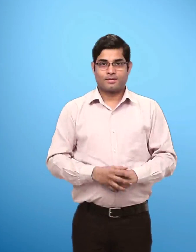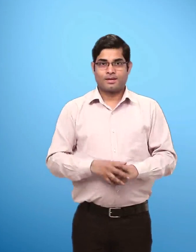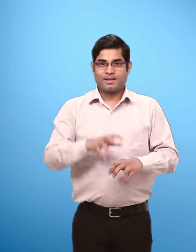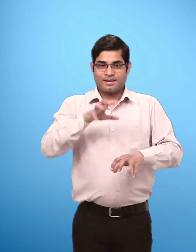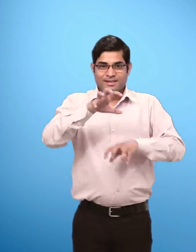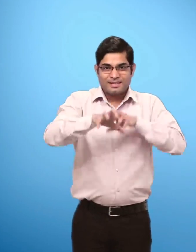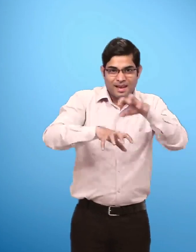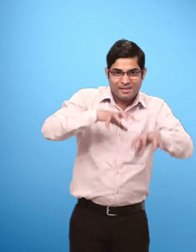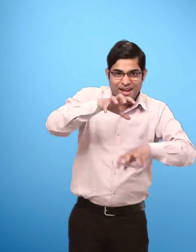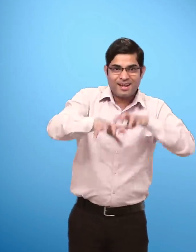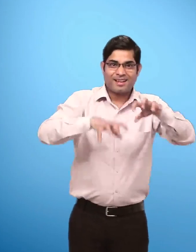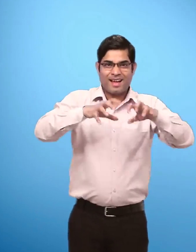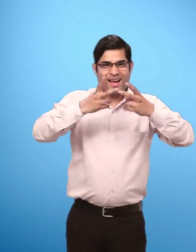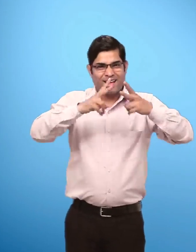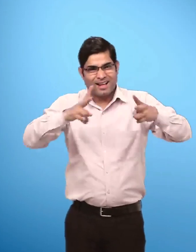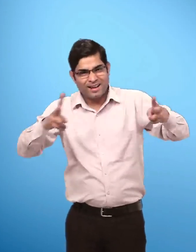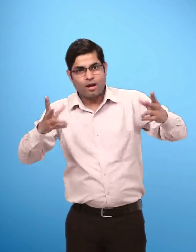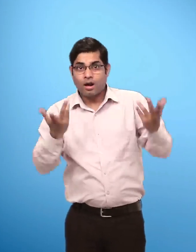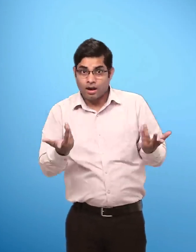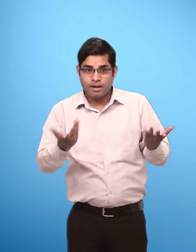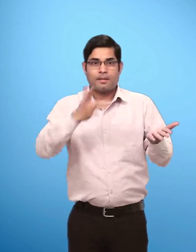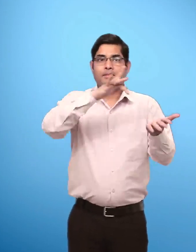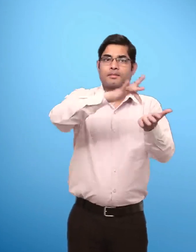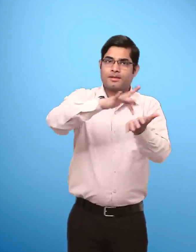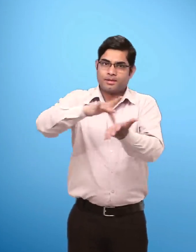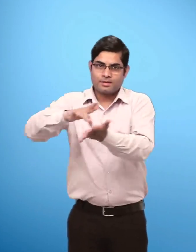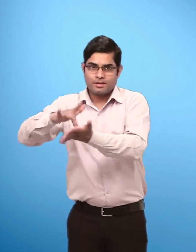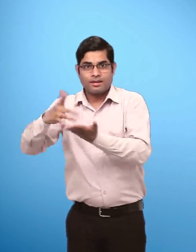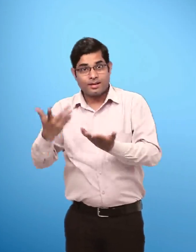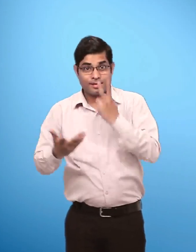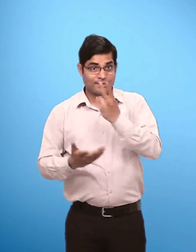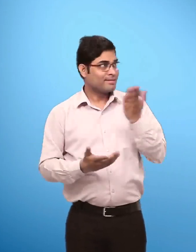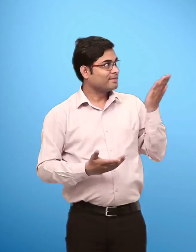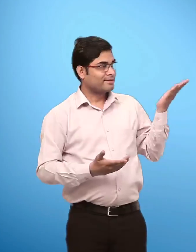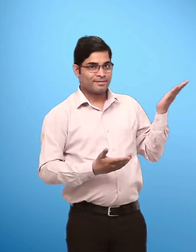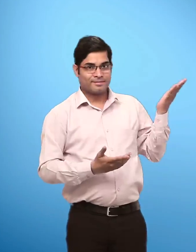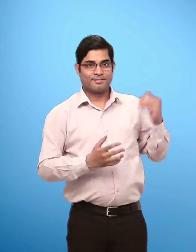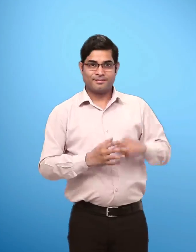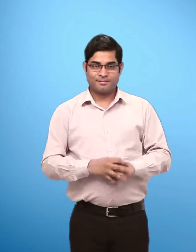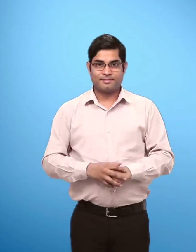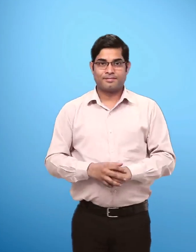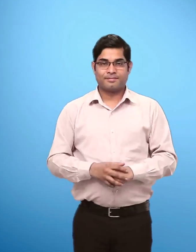Let's become familiar with animals, objects and places mentioned on this page.